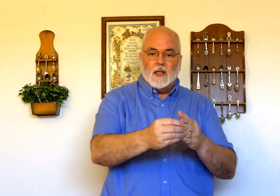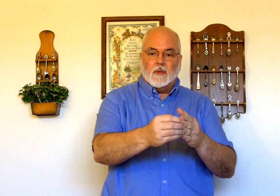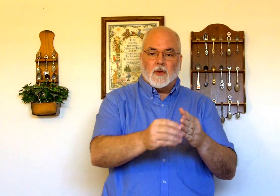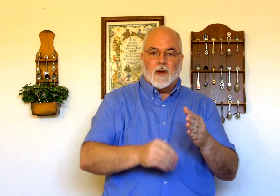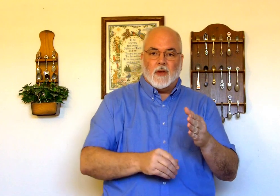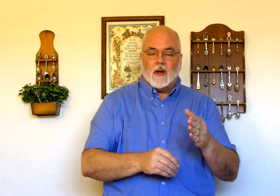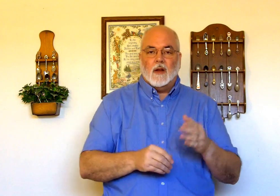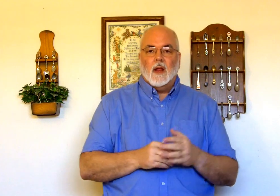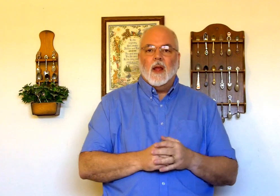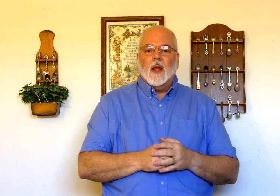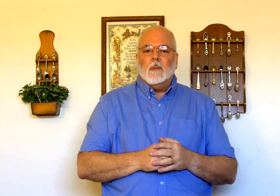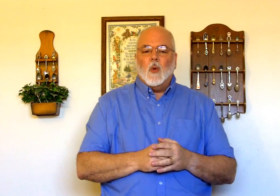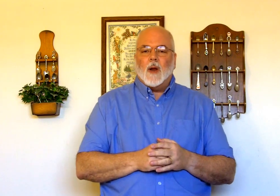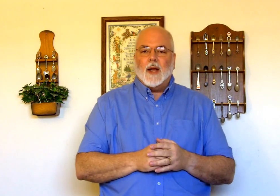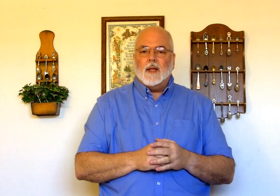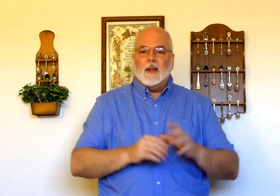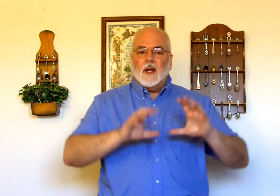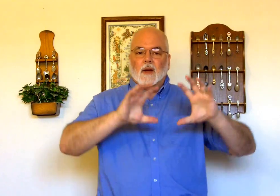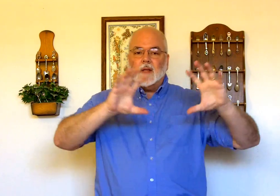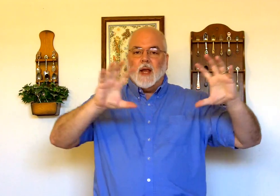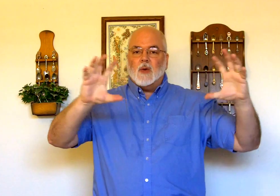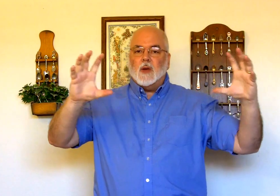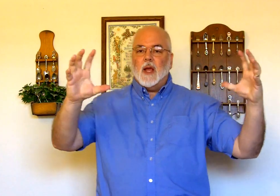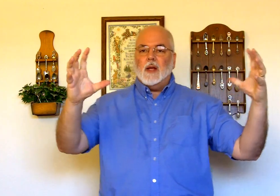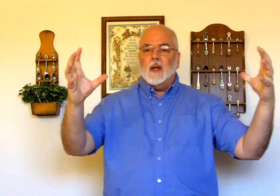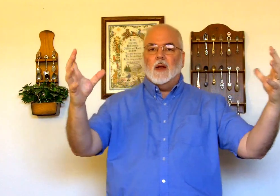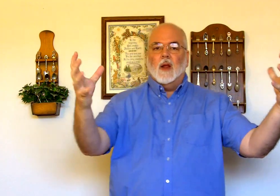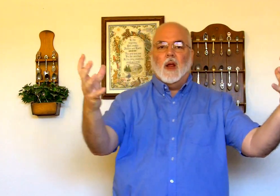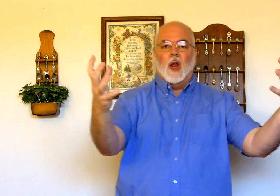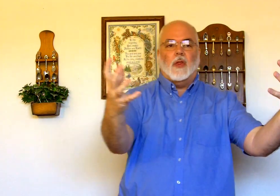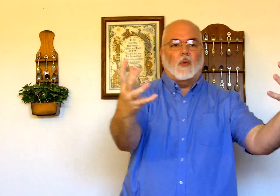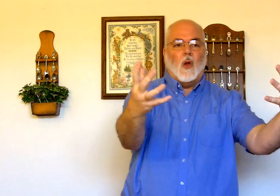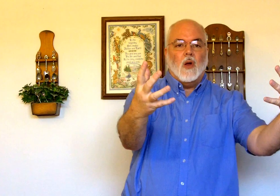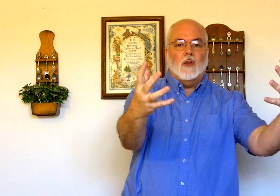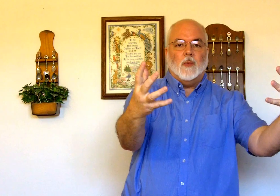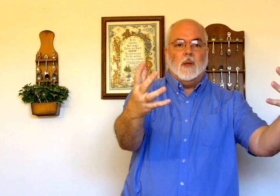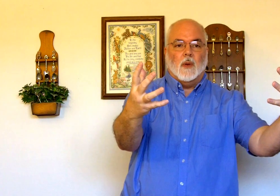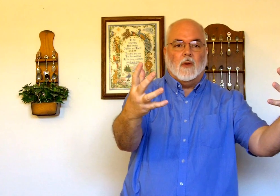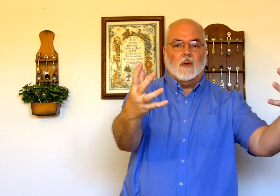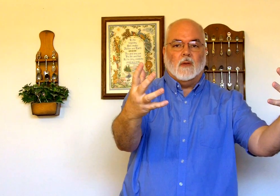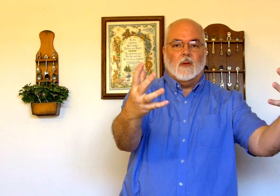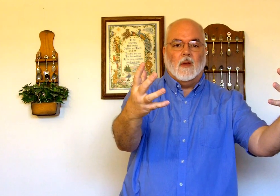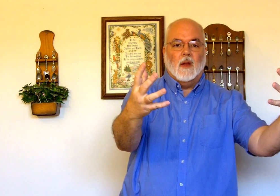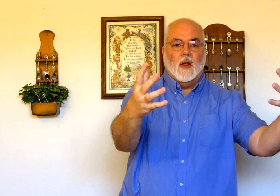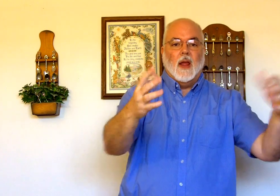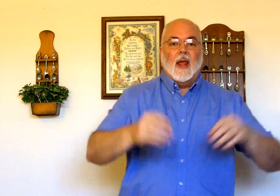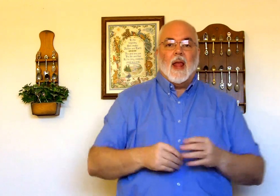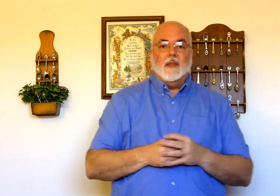them in front of you there. But what I did there is I created a throng of people. And